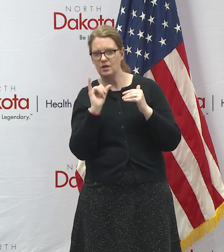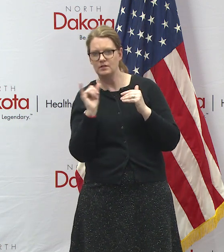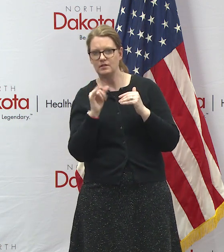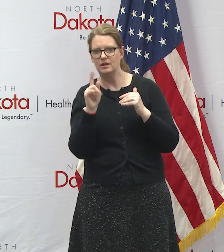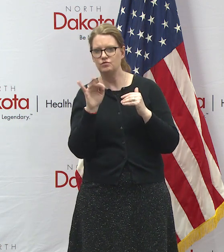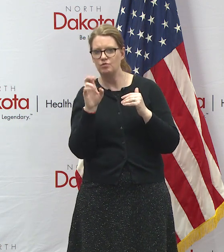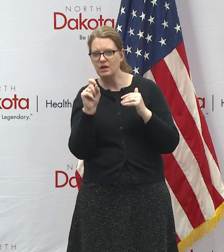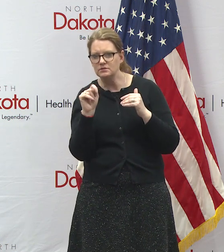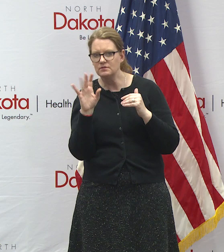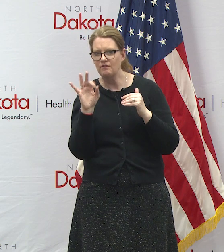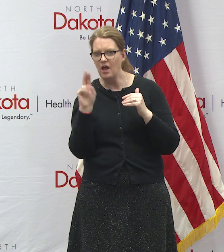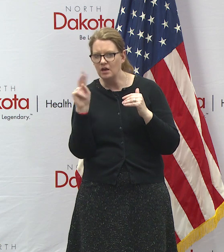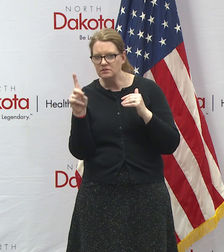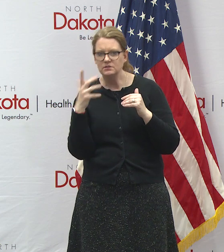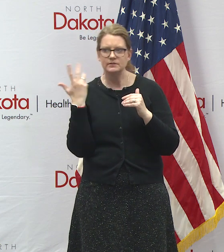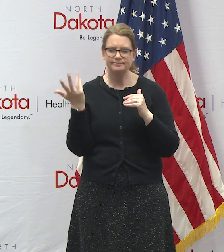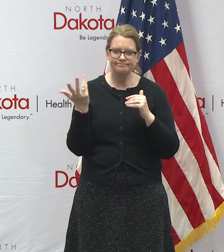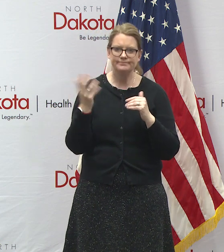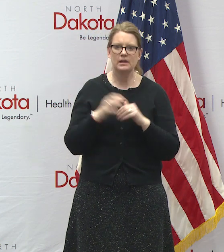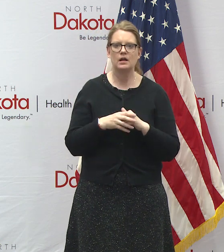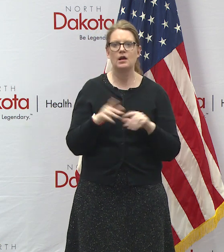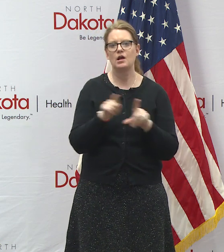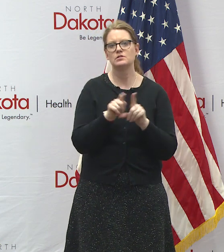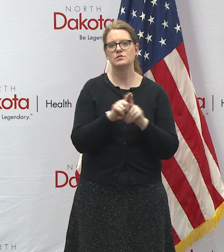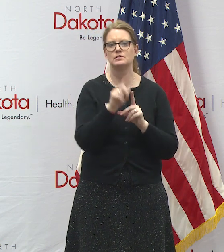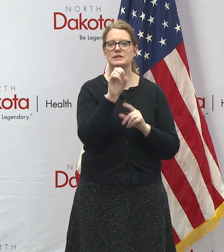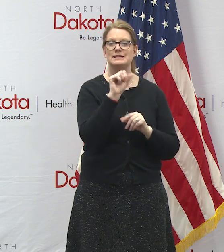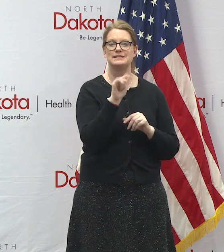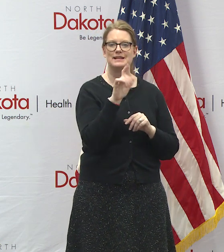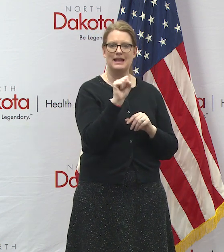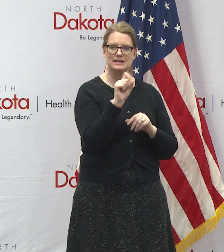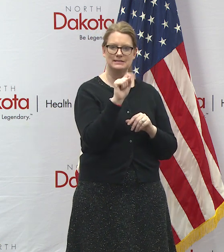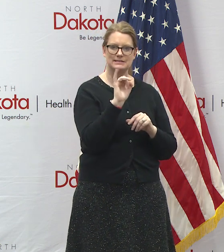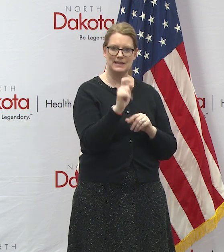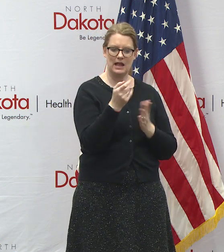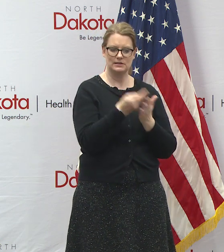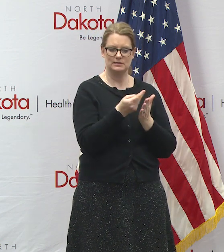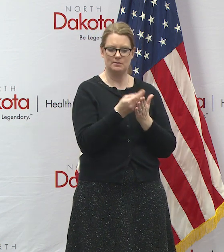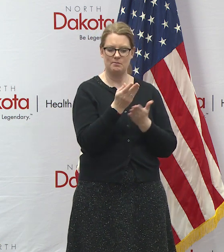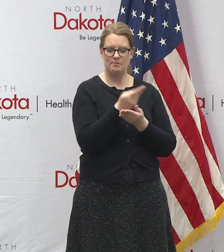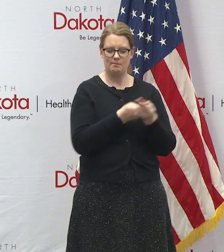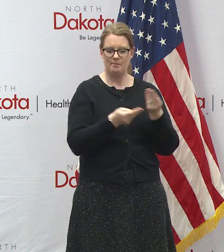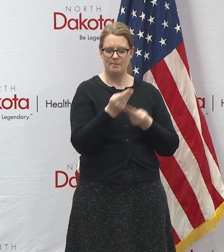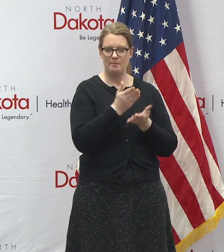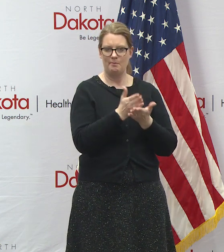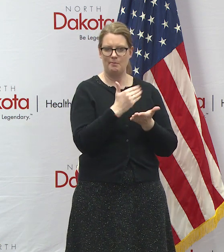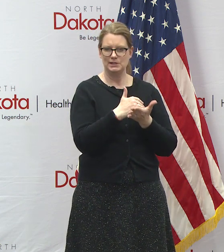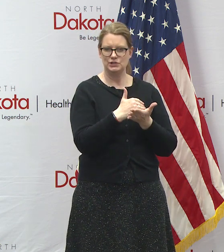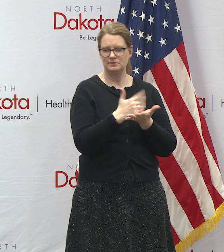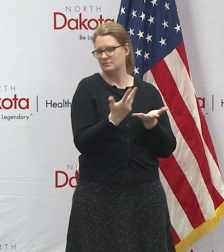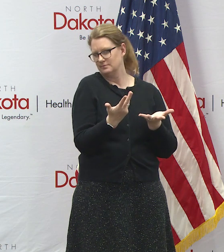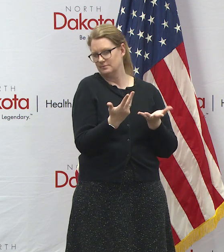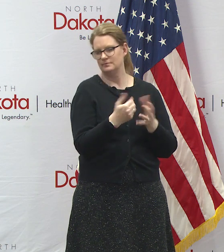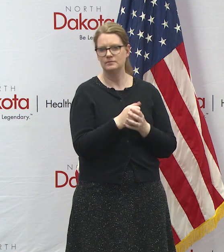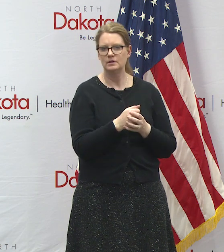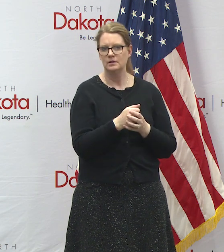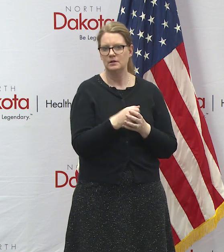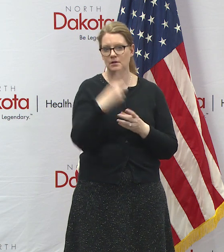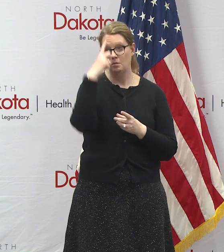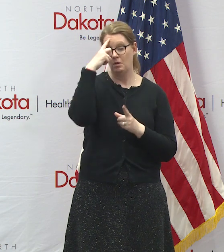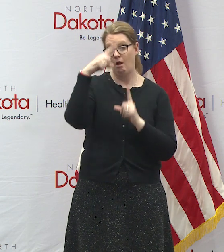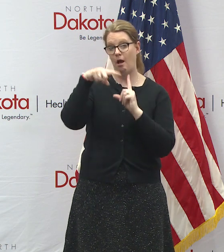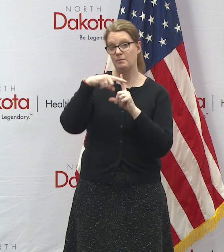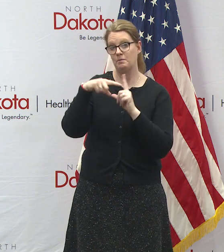trust funds are working um also what does the sales tax budget look like going forward and so we're we're optimistic